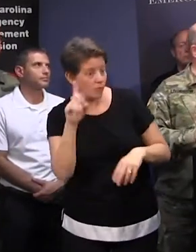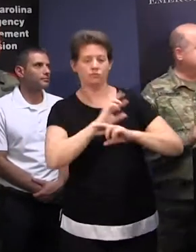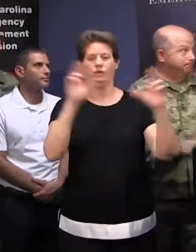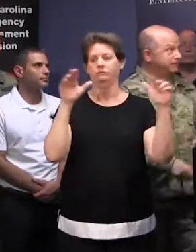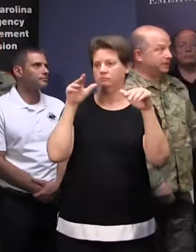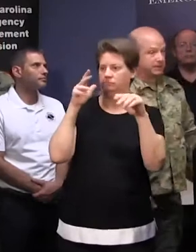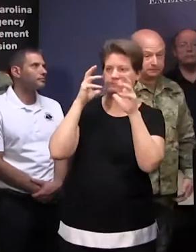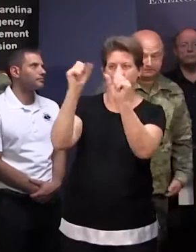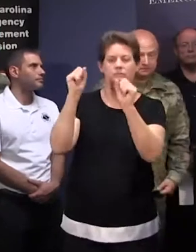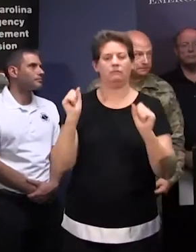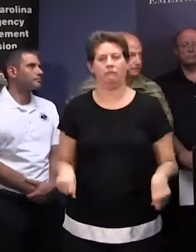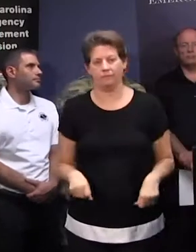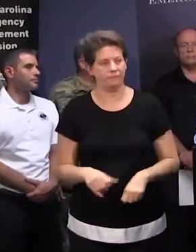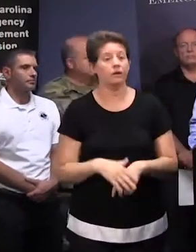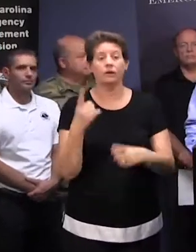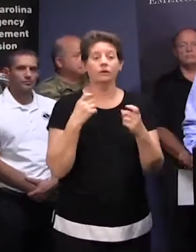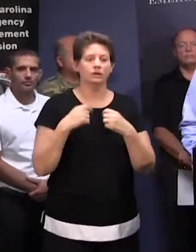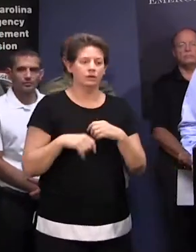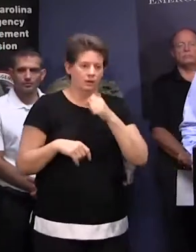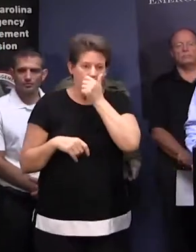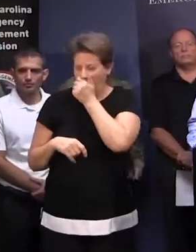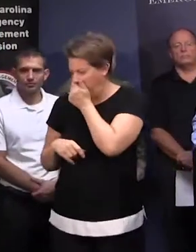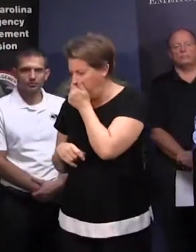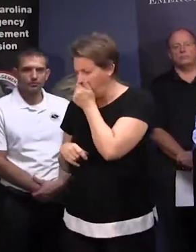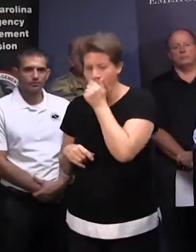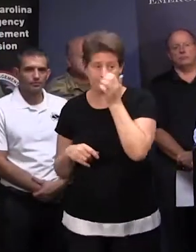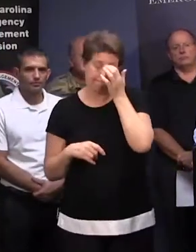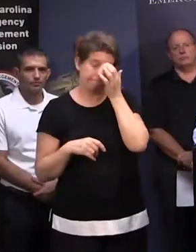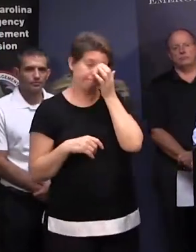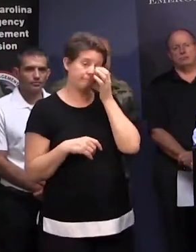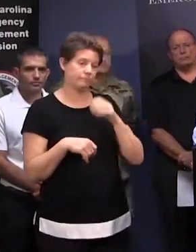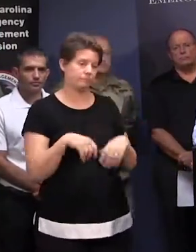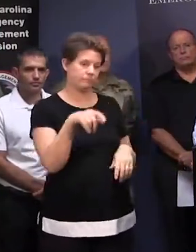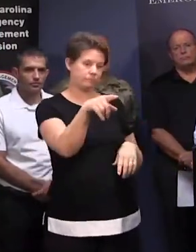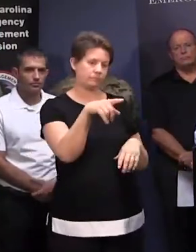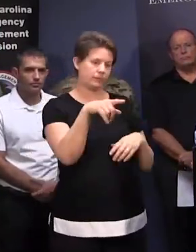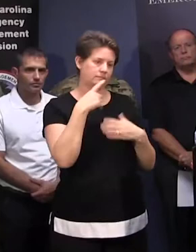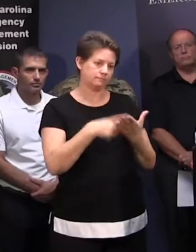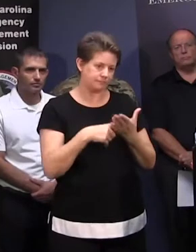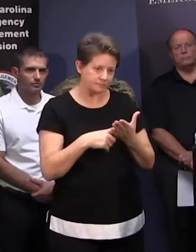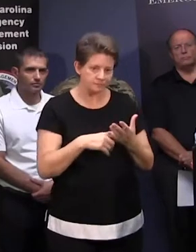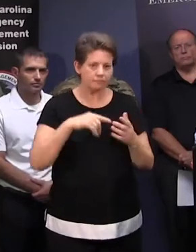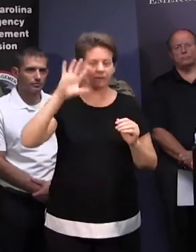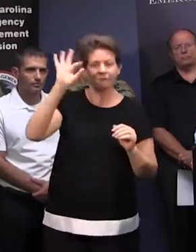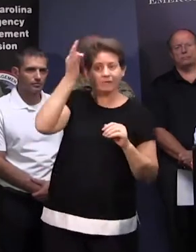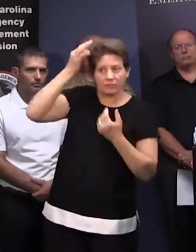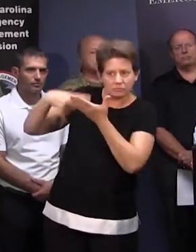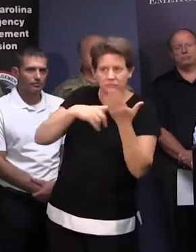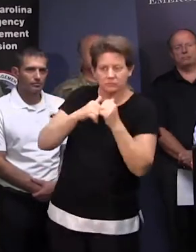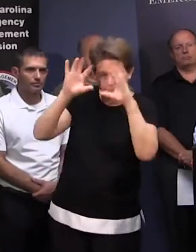-1. Thank you. Question? Governor, you've been talking a lot about having discussions federally with President Trump.